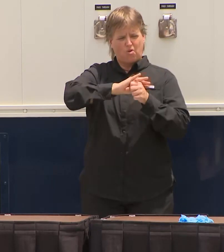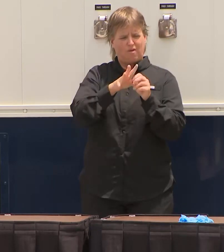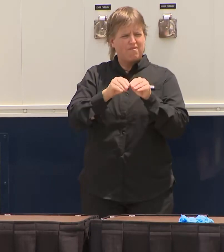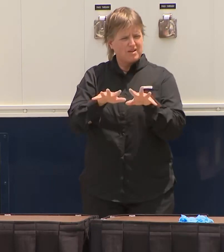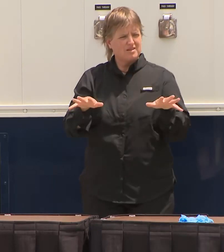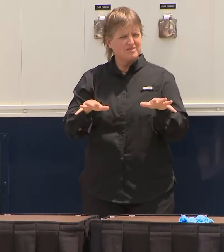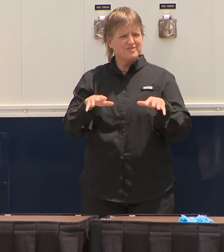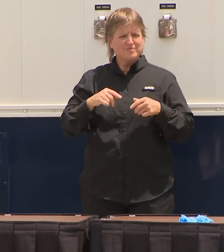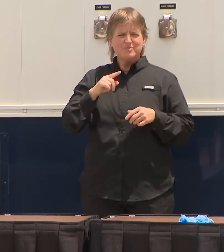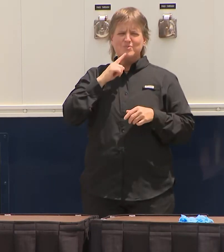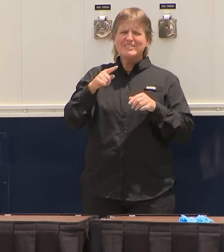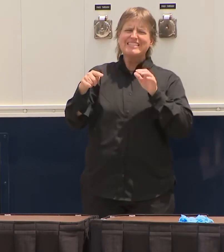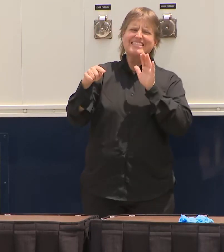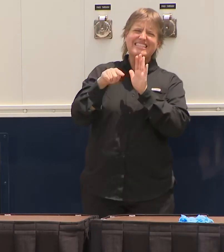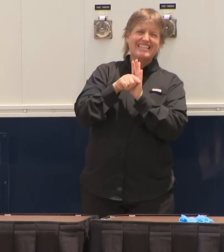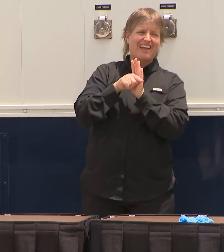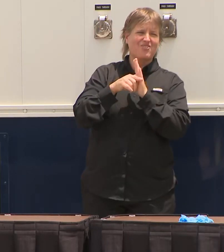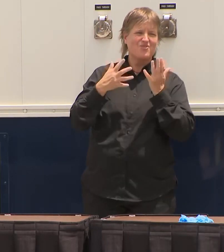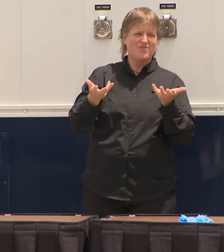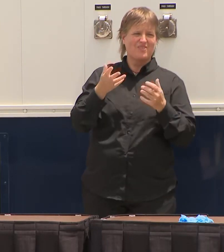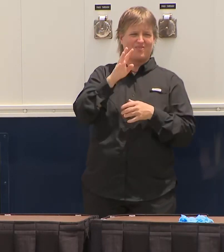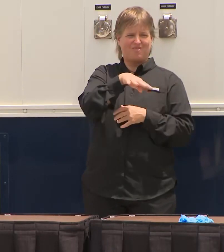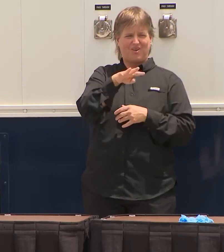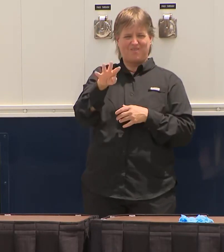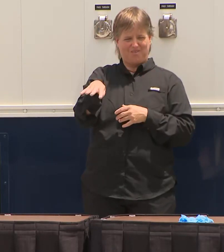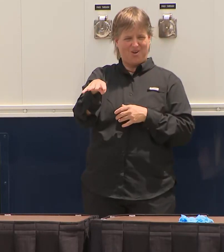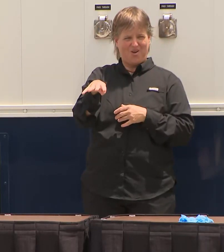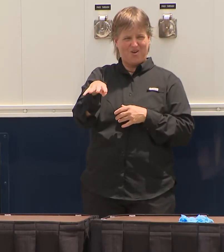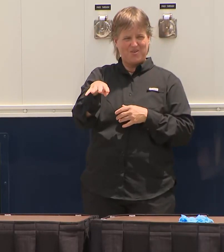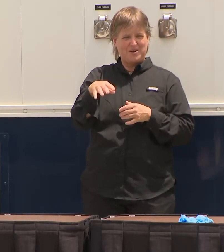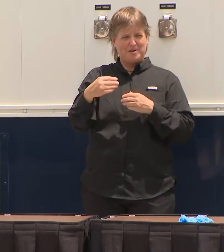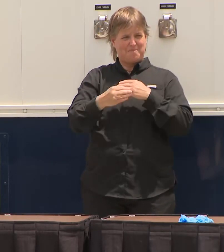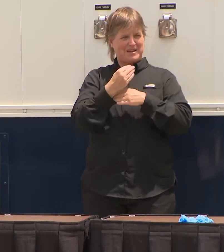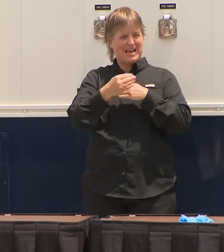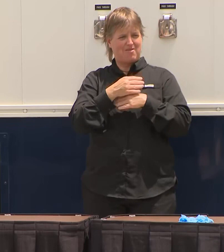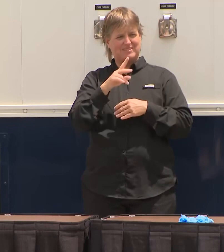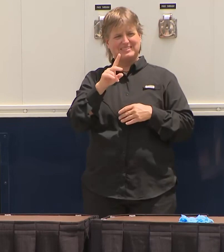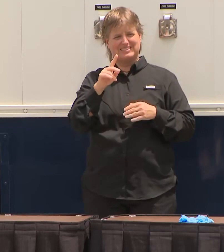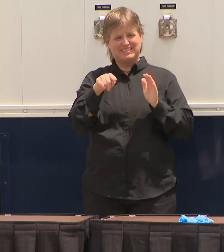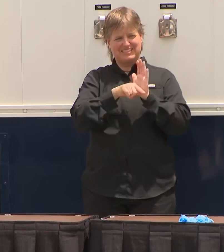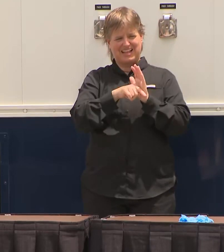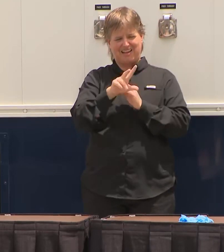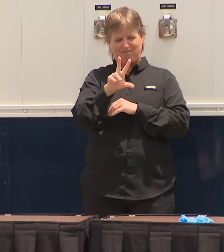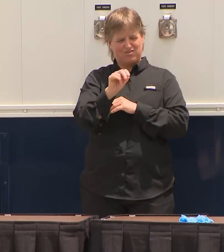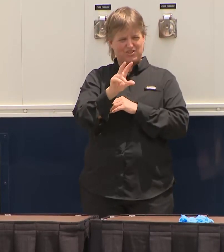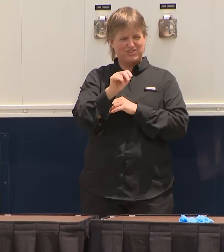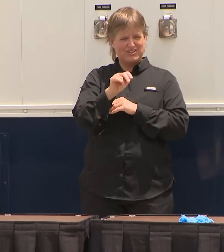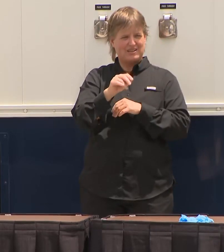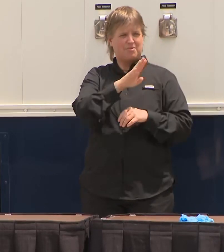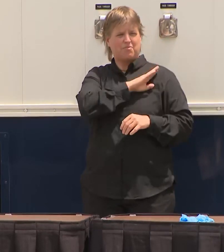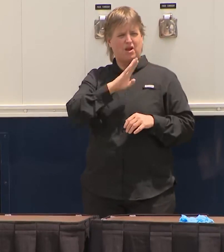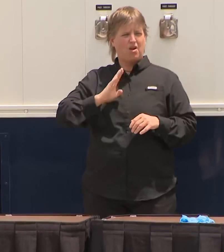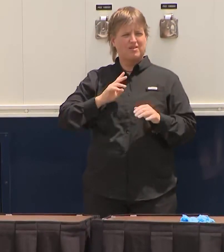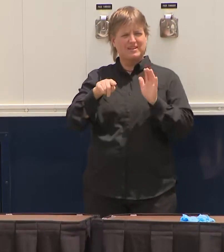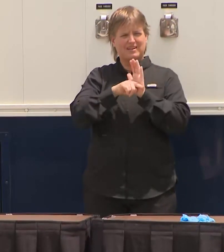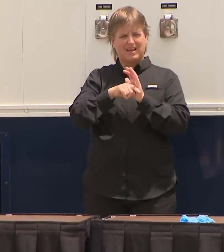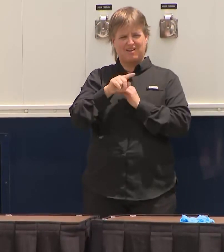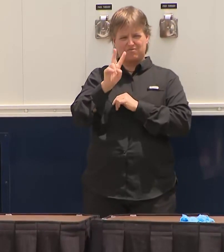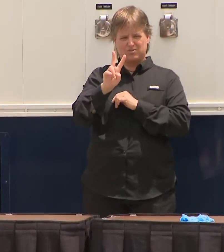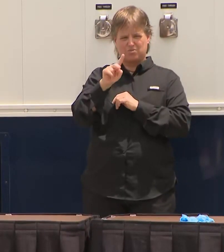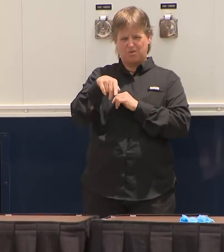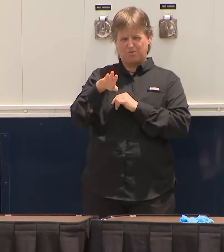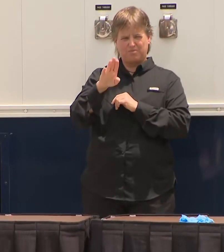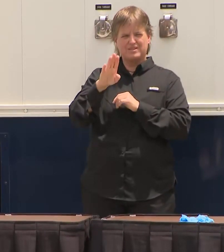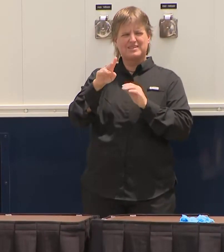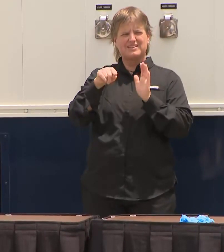negative 44, Miami-Dade negative 30, Broward negative 2, Palm Beach negative 1, Hillsborough 4 positive,